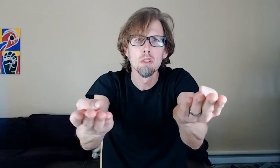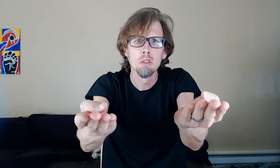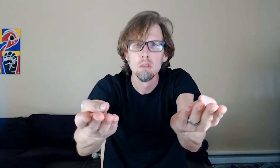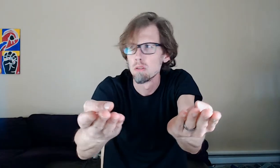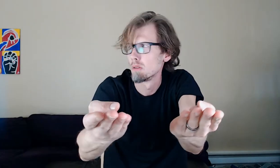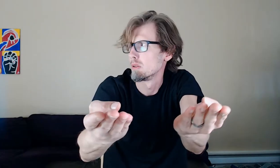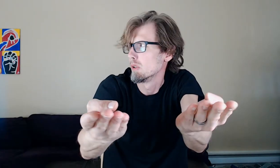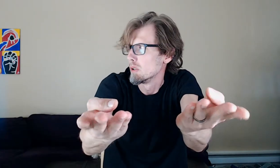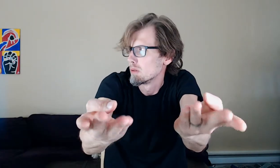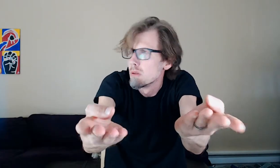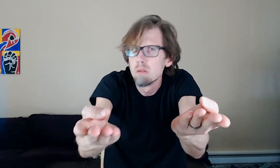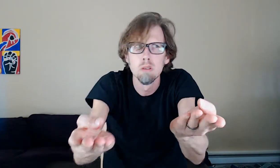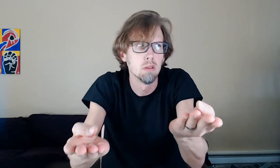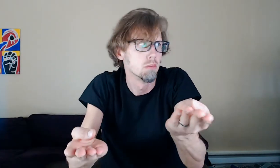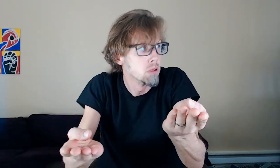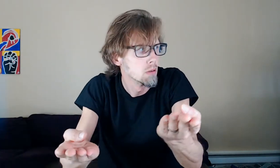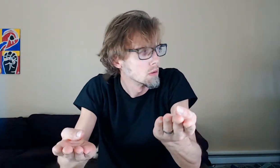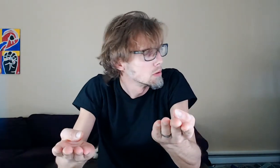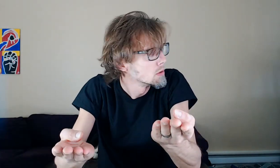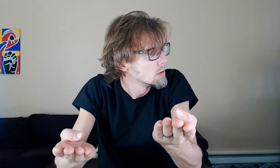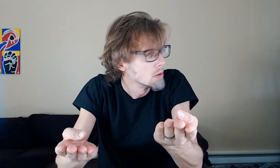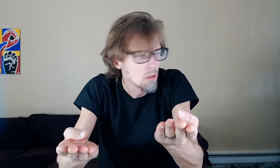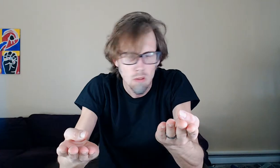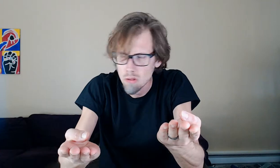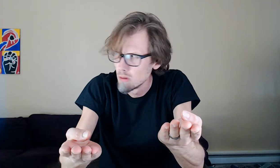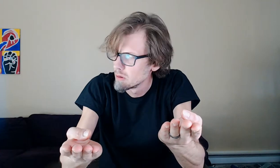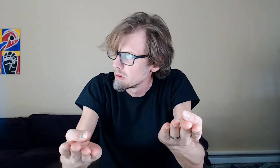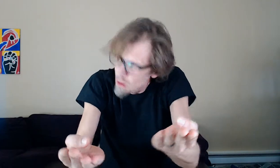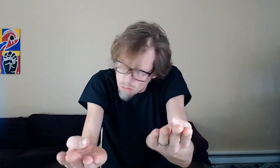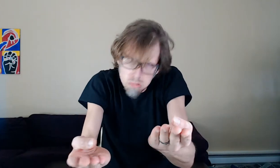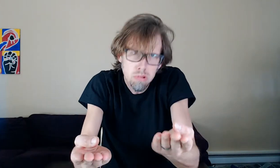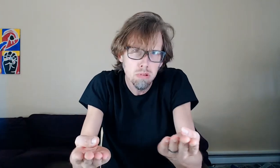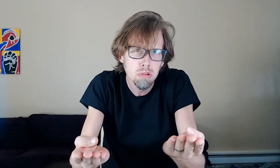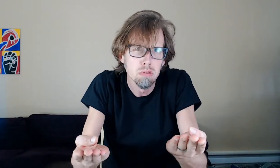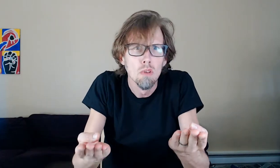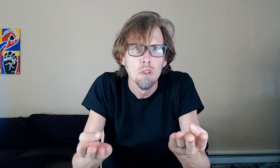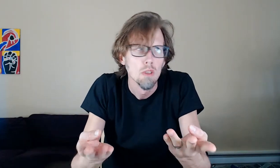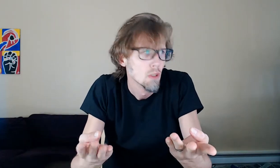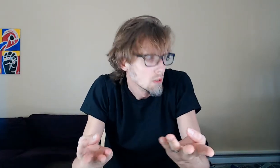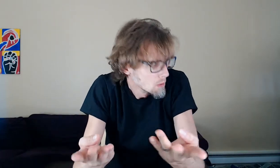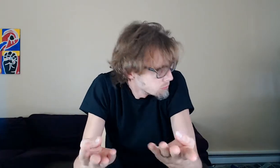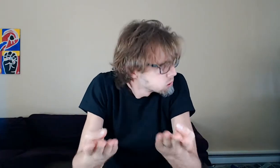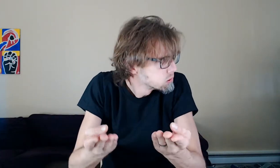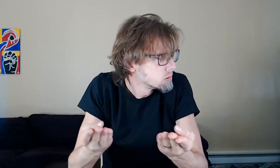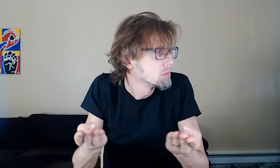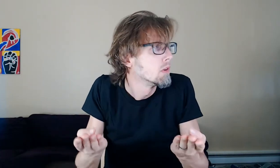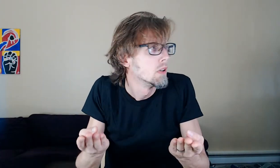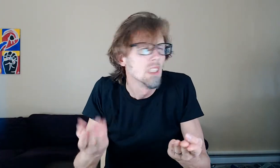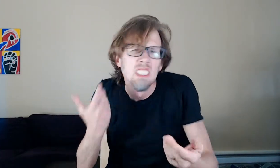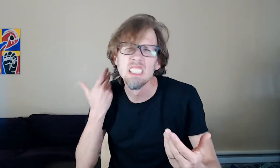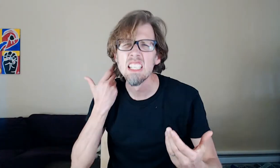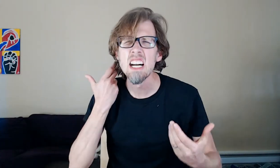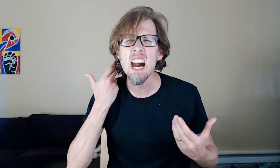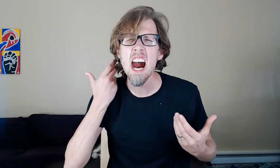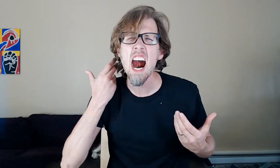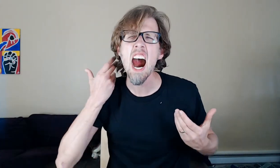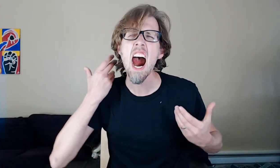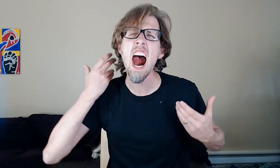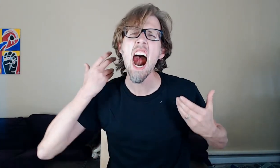As long as that doesn't turn red, you're good. Basically all I'm doing here with the electrical is unscrewing everything, pulling the switch